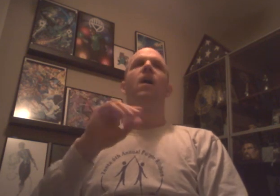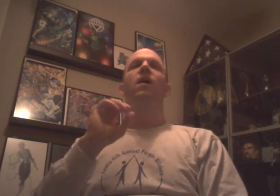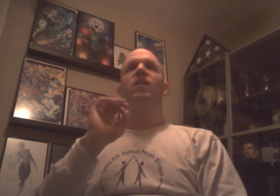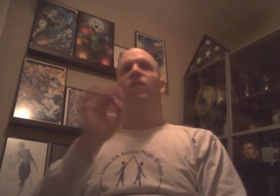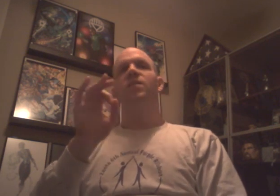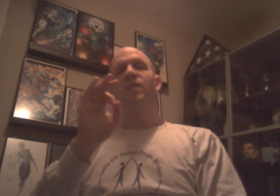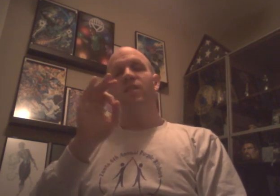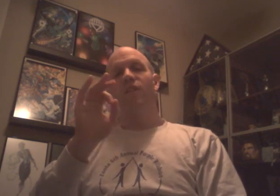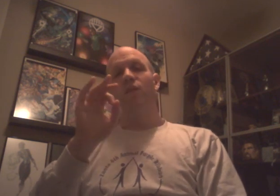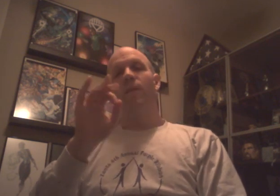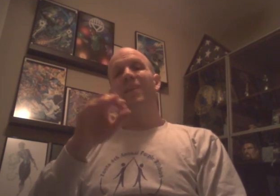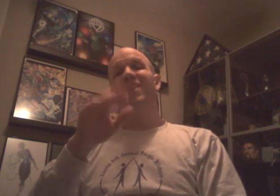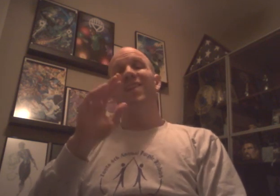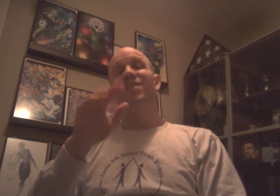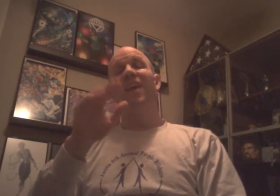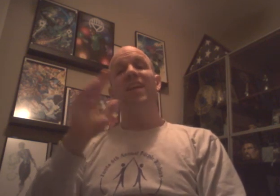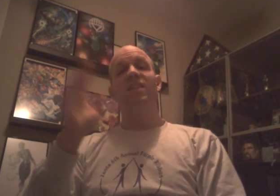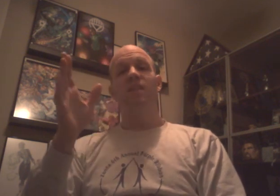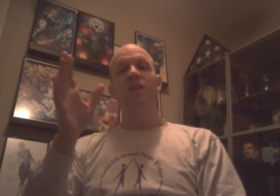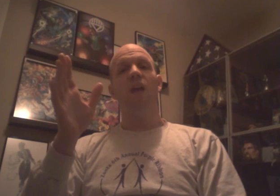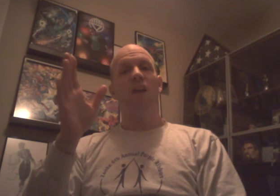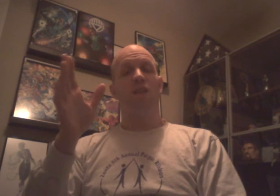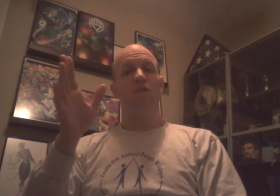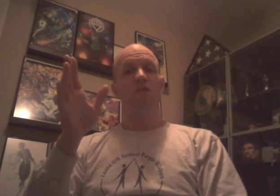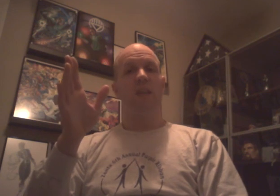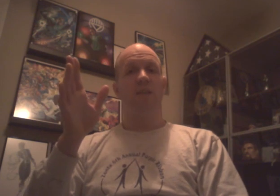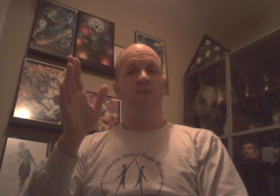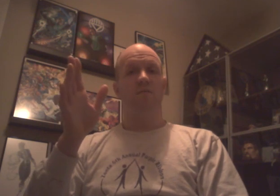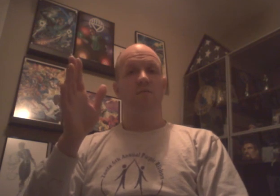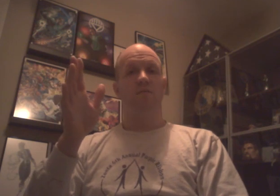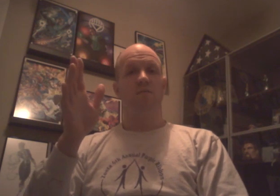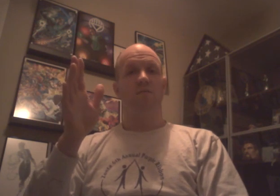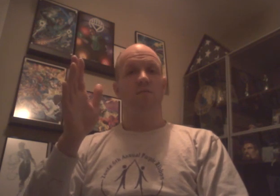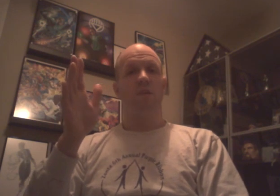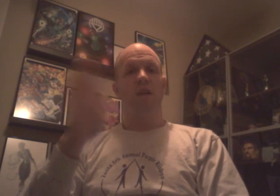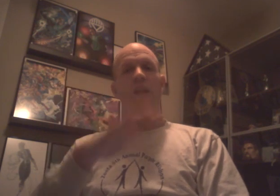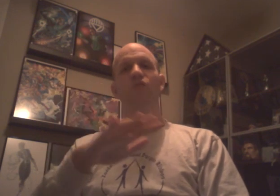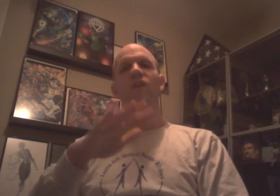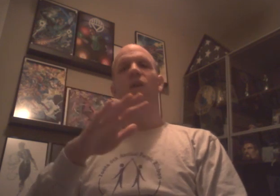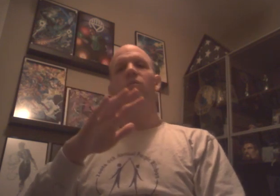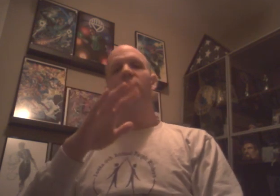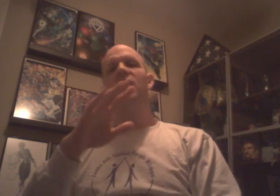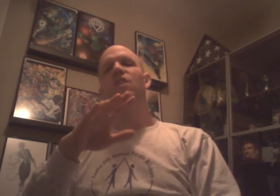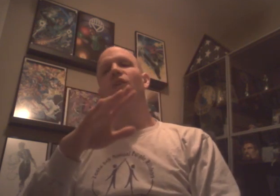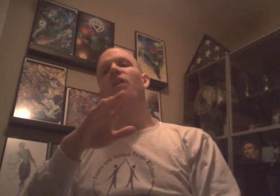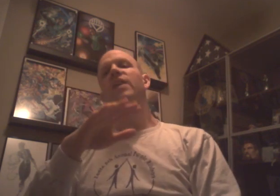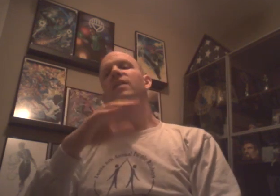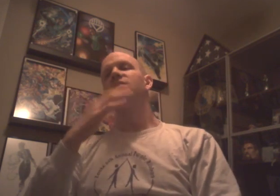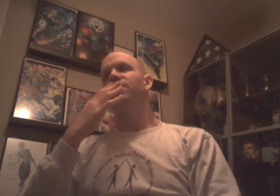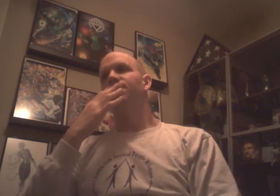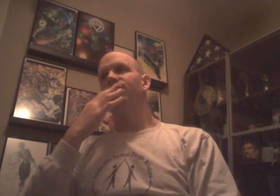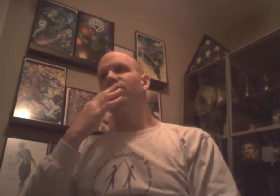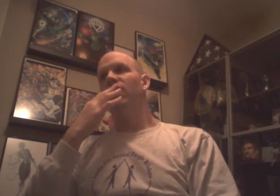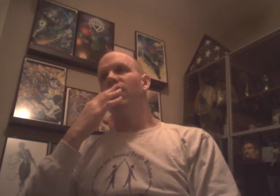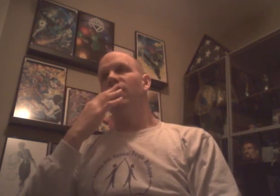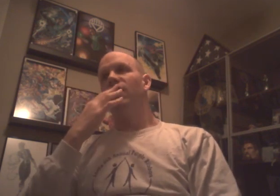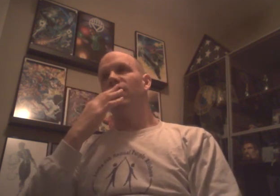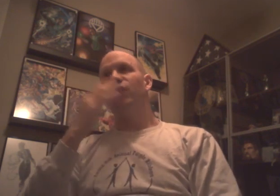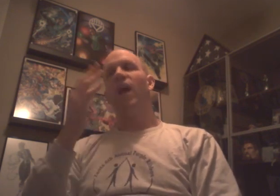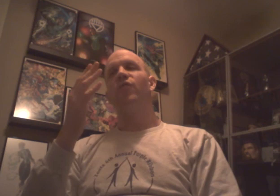They've also mentioned that you'll be able to catch NXT on Thursdays. In case you didn't know. Currently is. Their contract